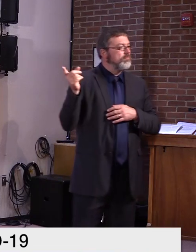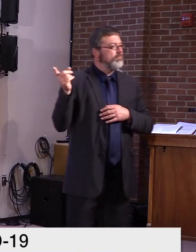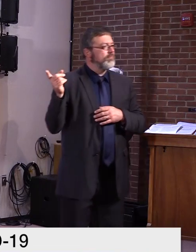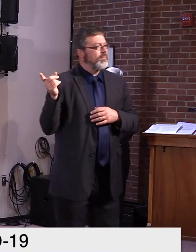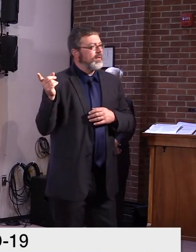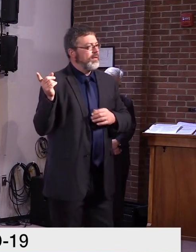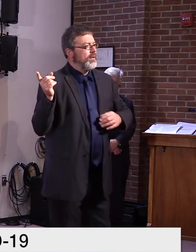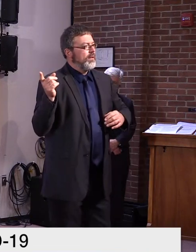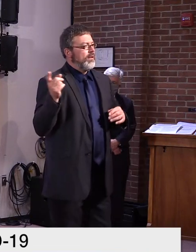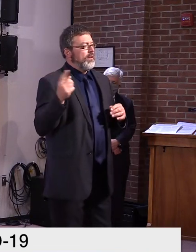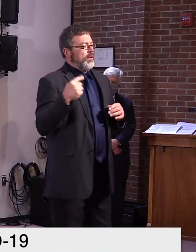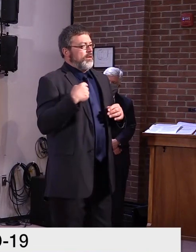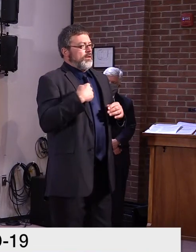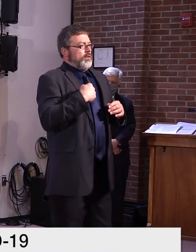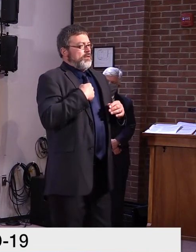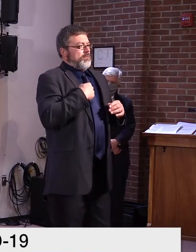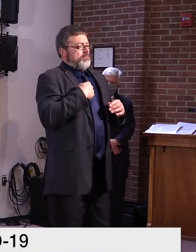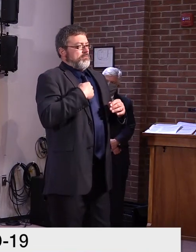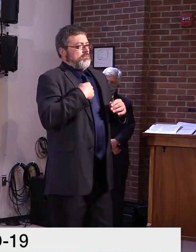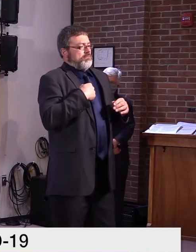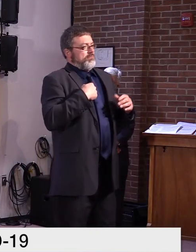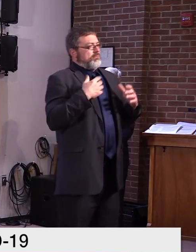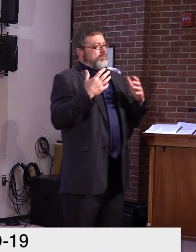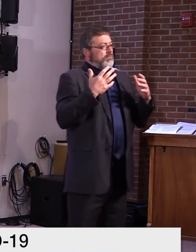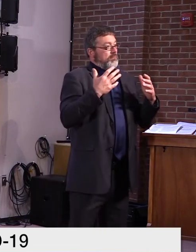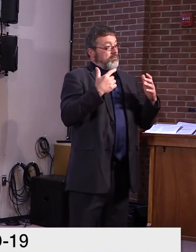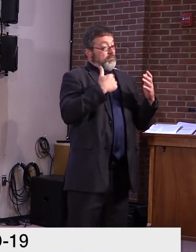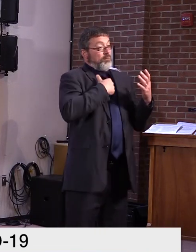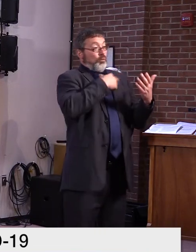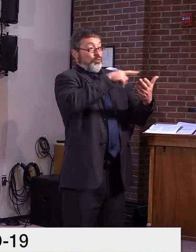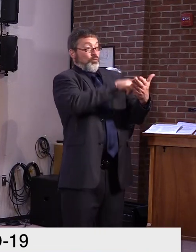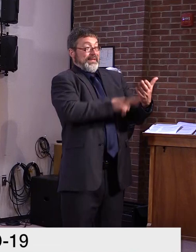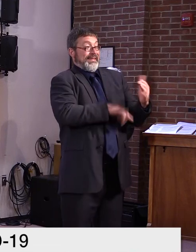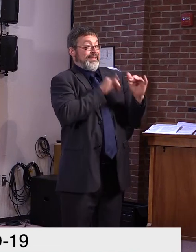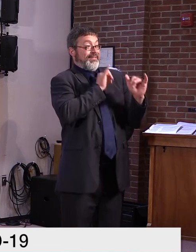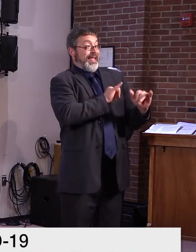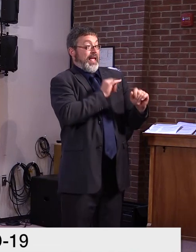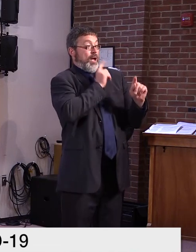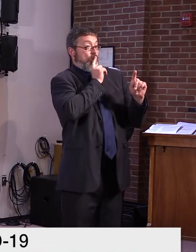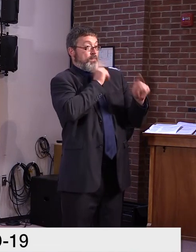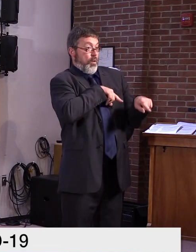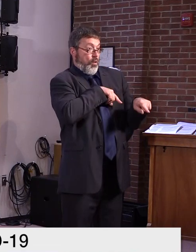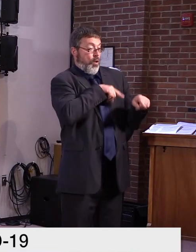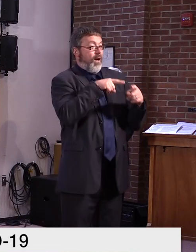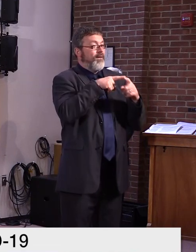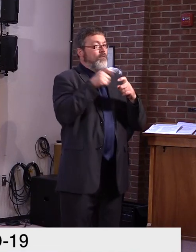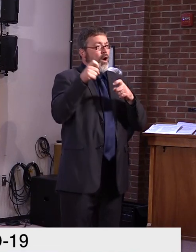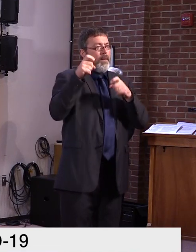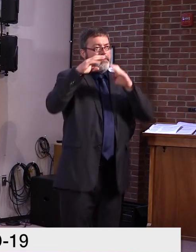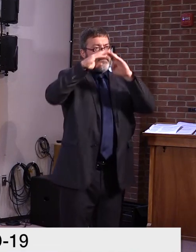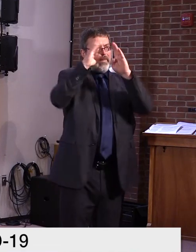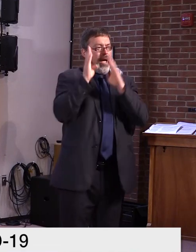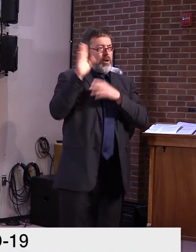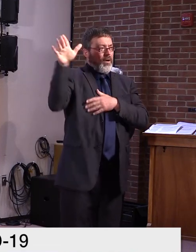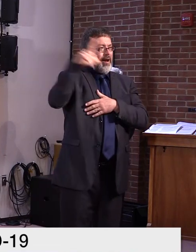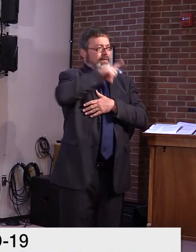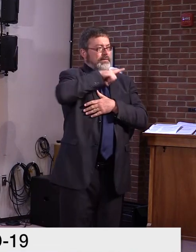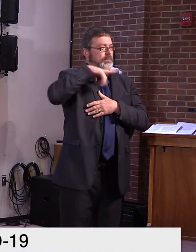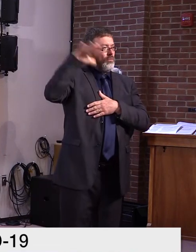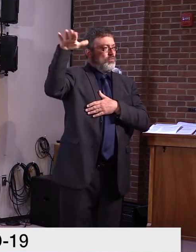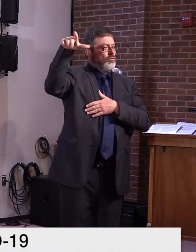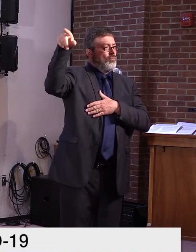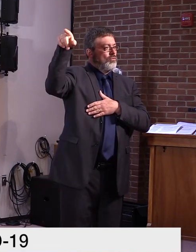as we know them. Uh, it appears in this version of the House version, uh, that they actually shorted, uh, economic relief by about